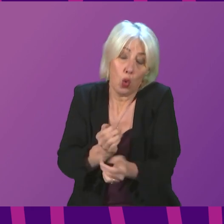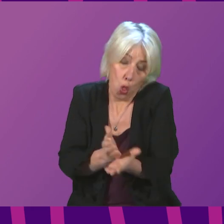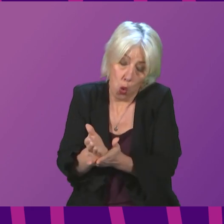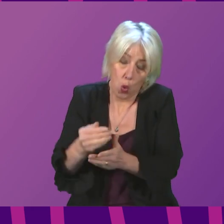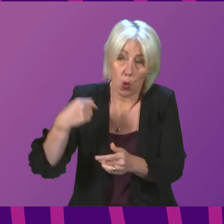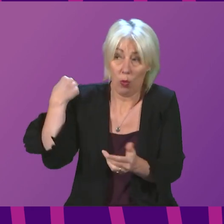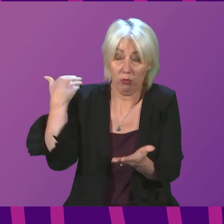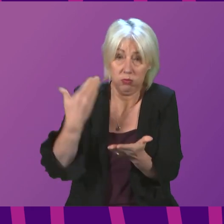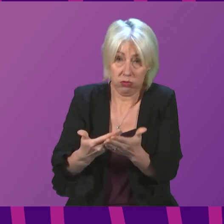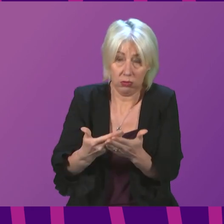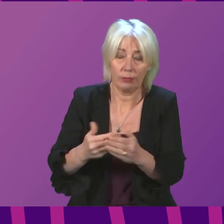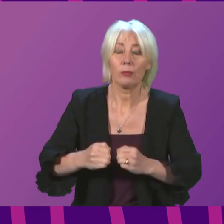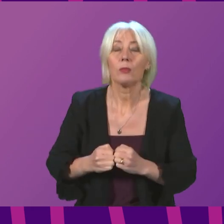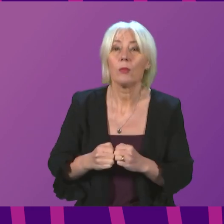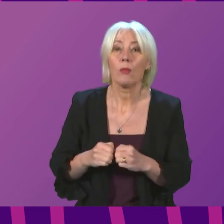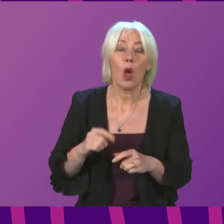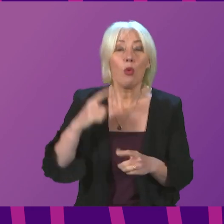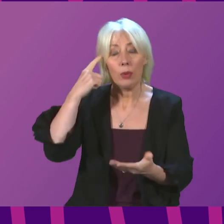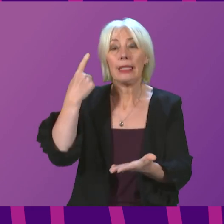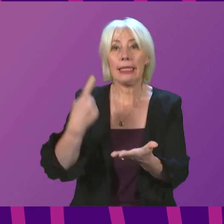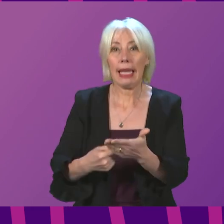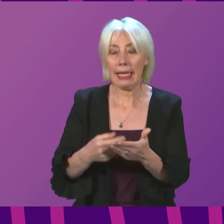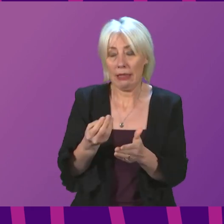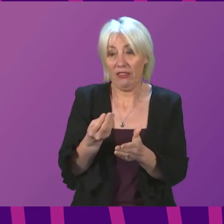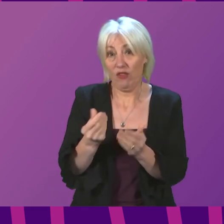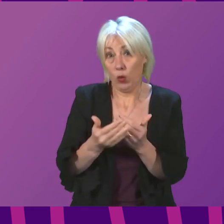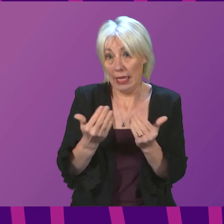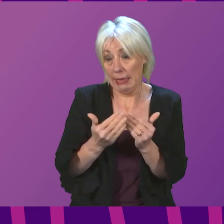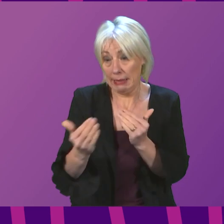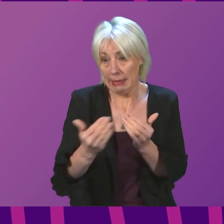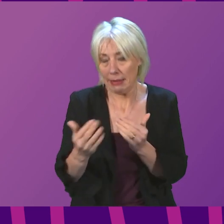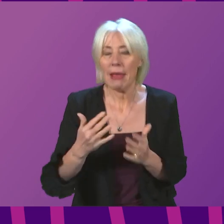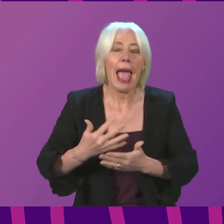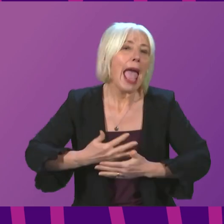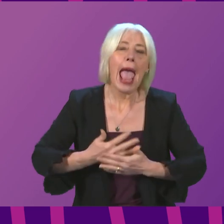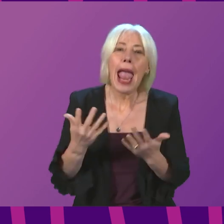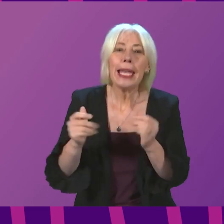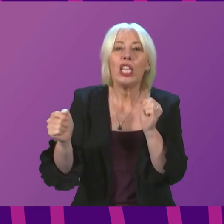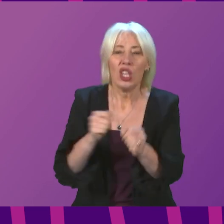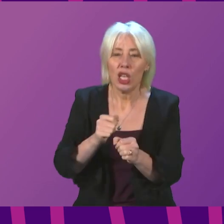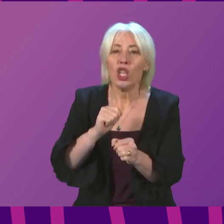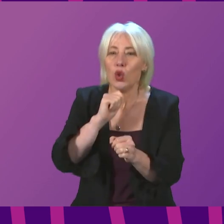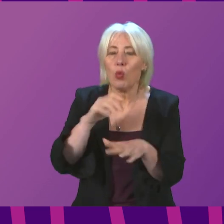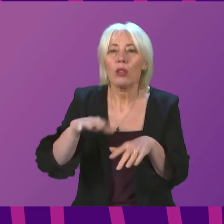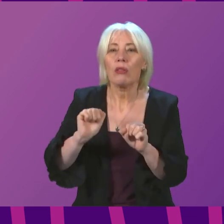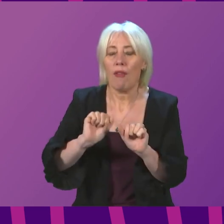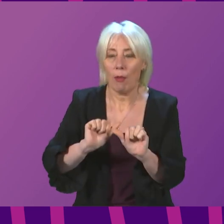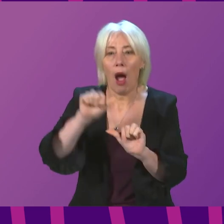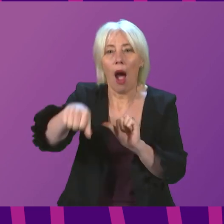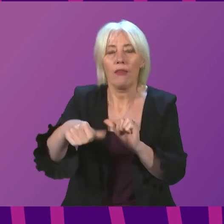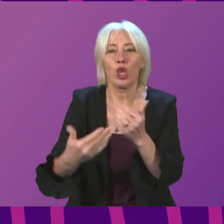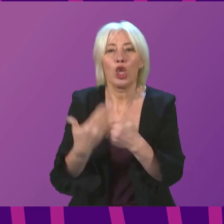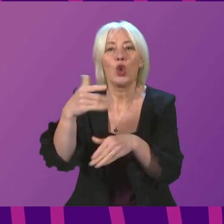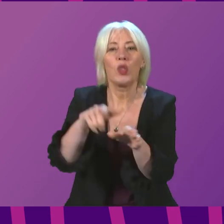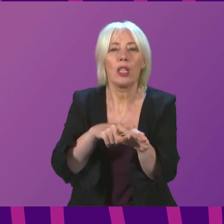As I say, we will reach a decision on this over the next few days, with any changes coming into effect after the new year period